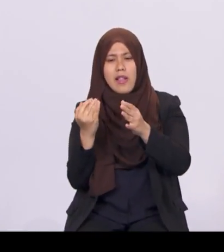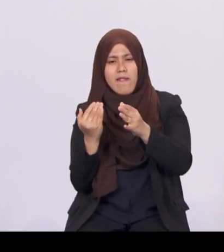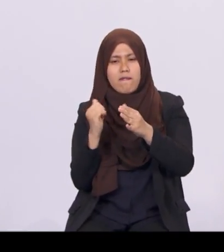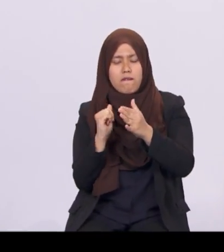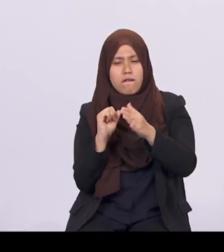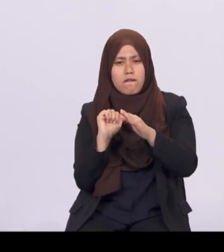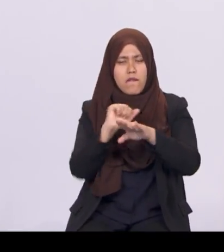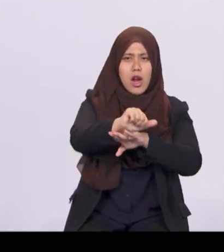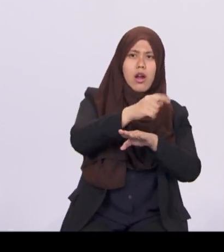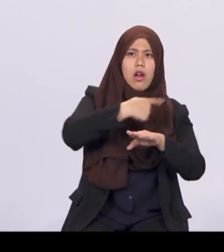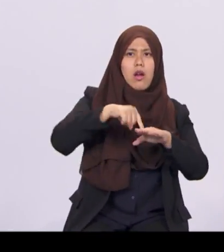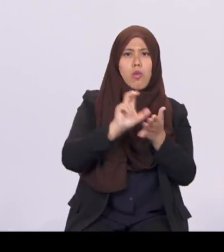remains very real.